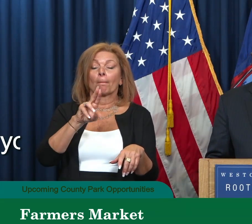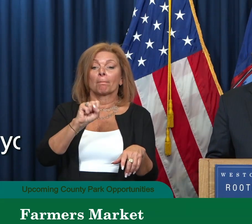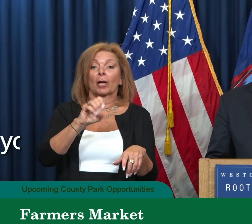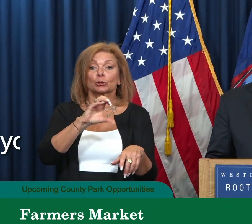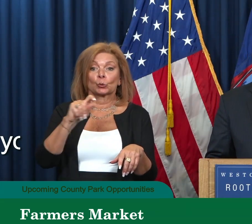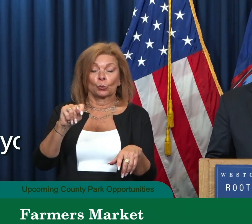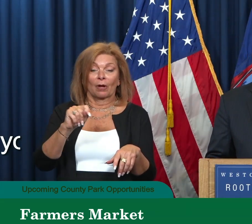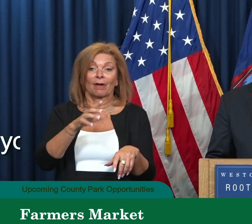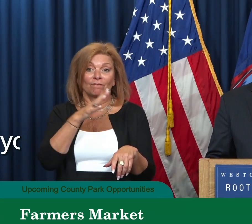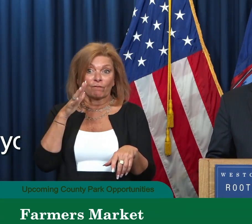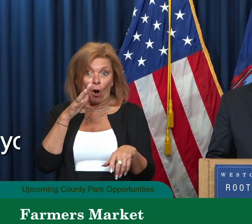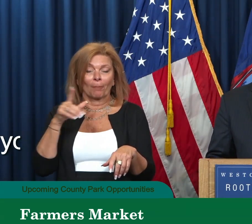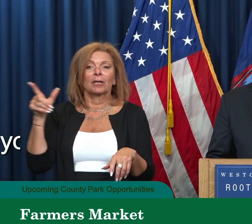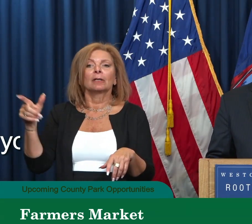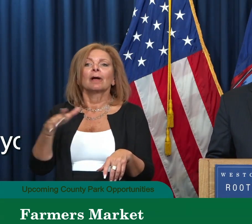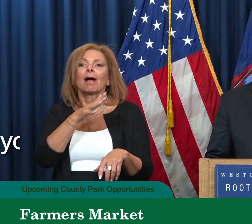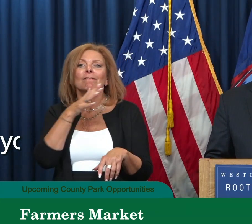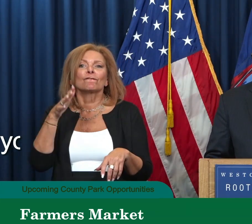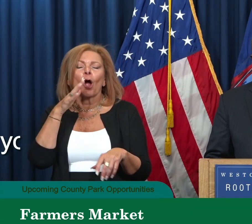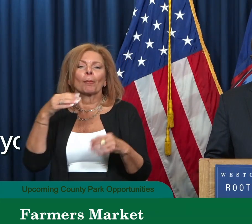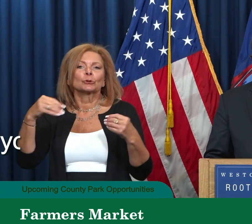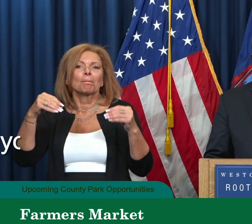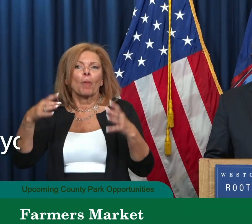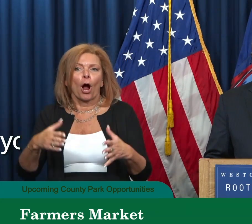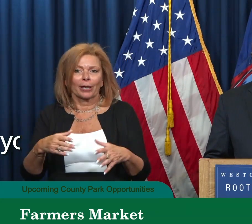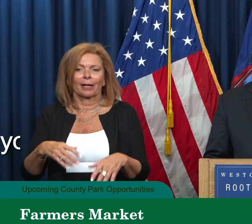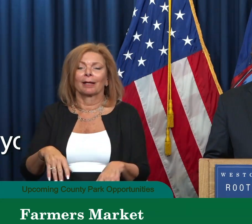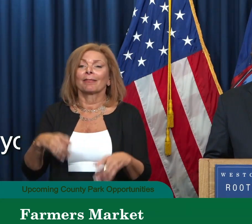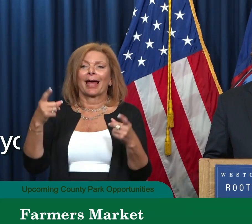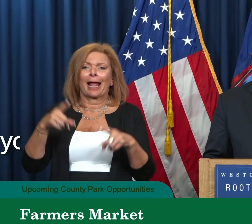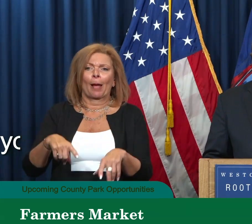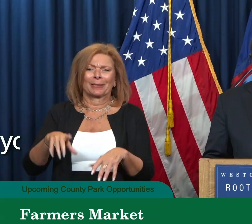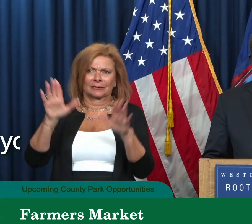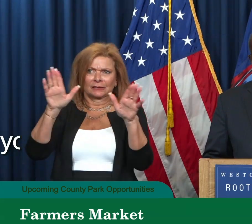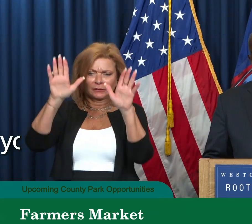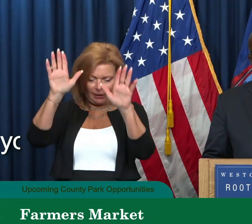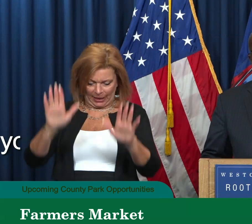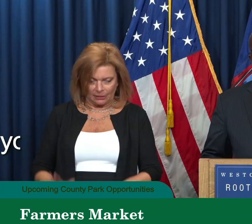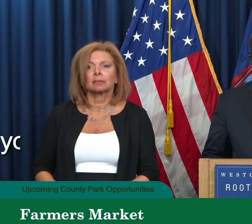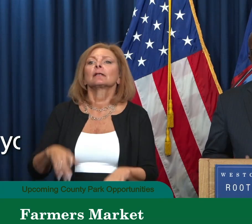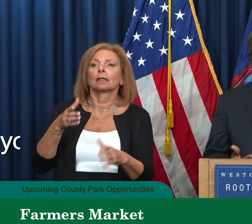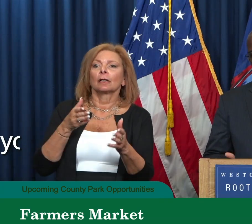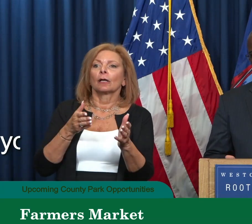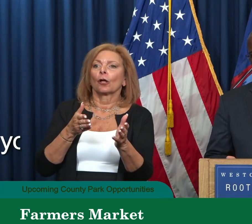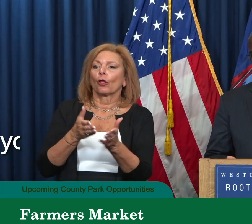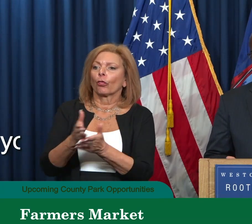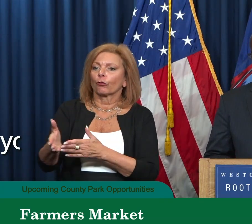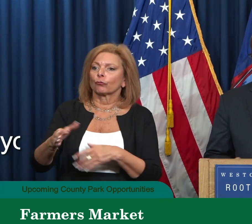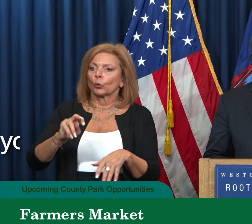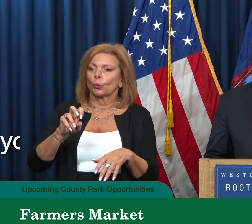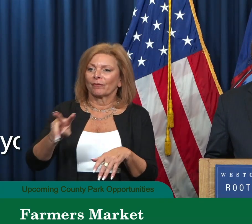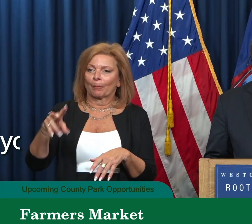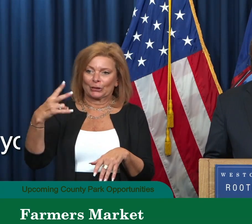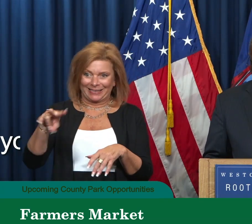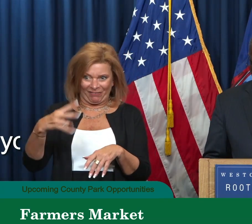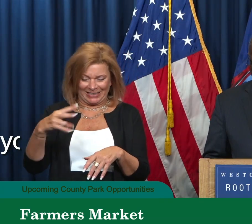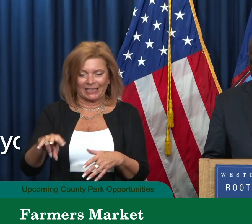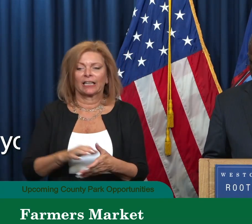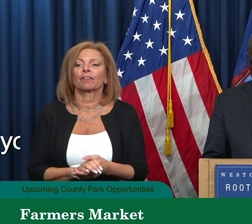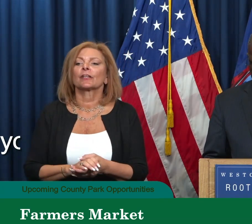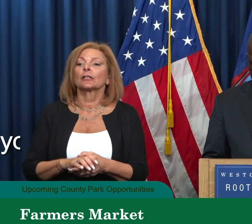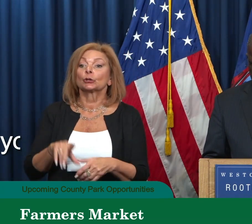market that happens again every Sunday right through November 17th. And that is from twenty five local vendors